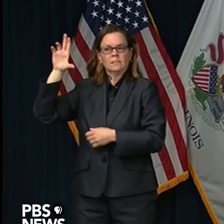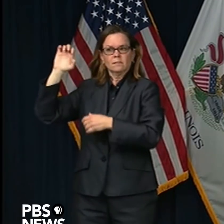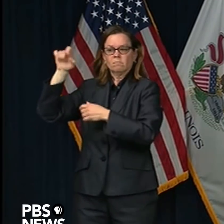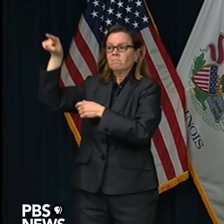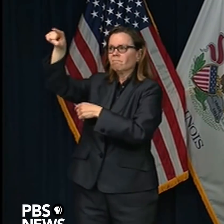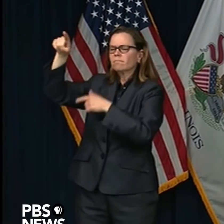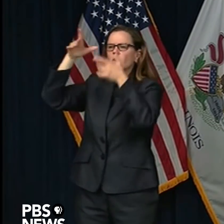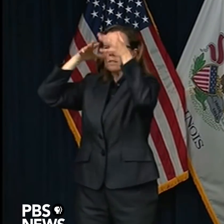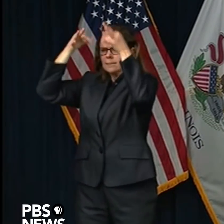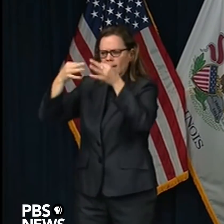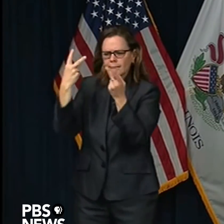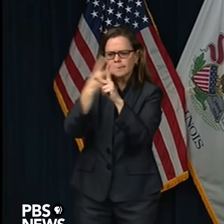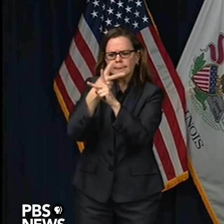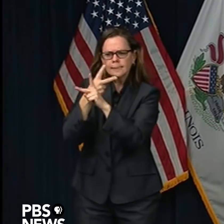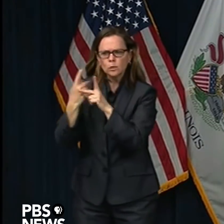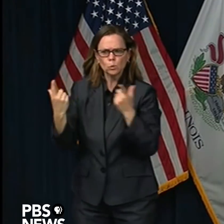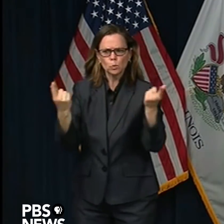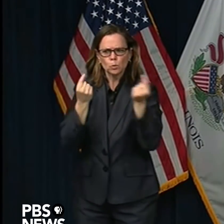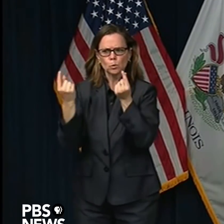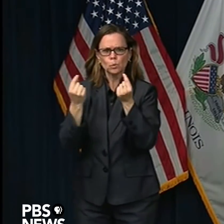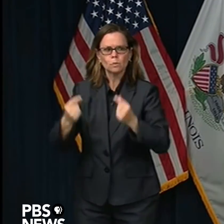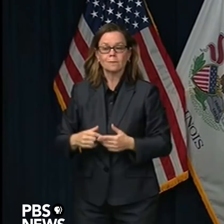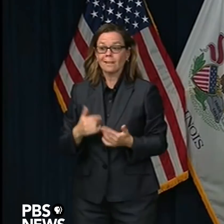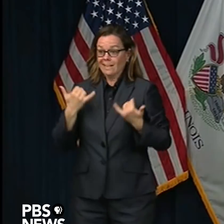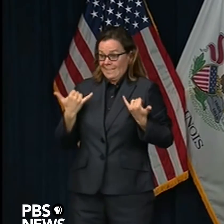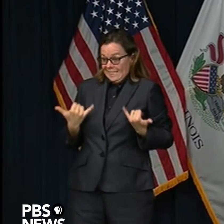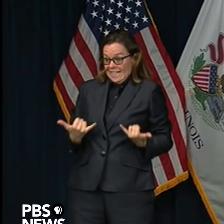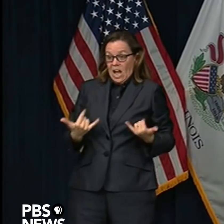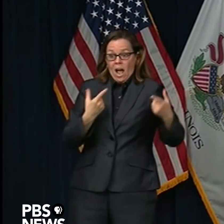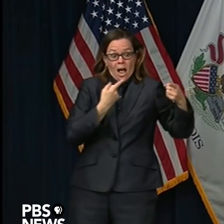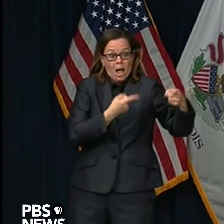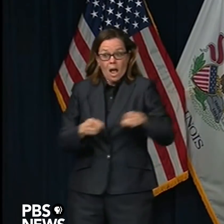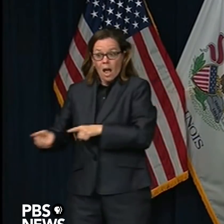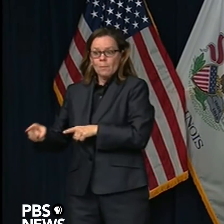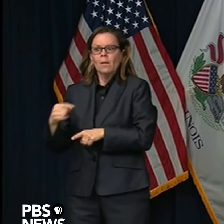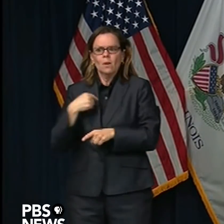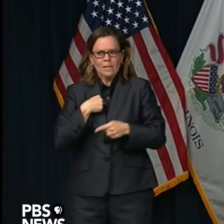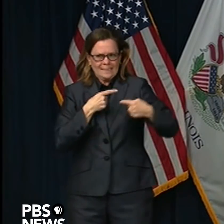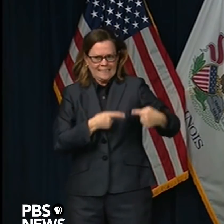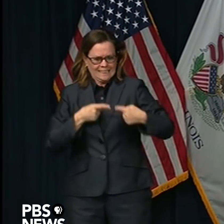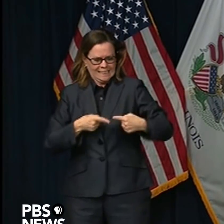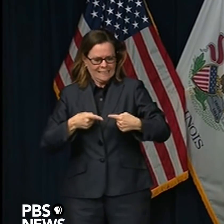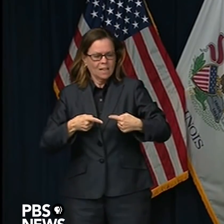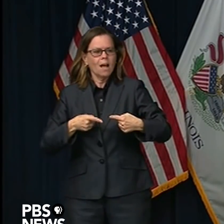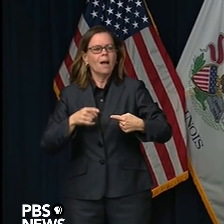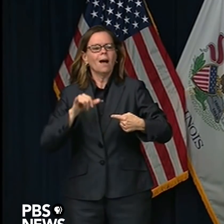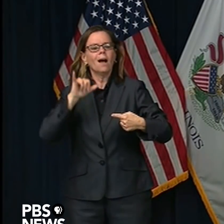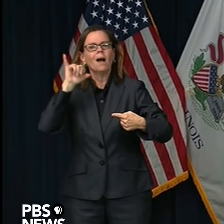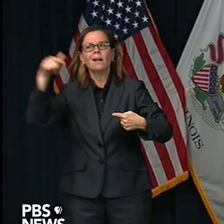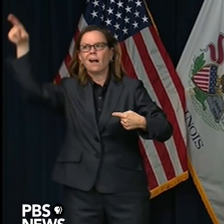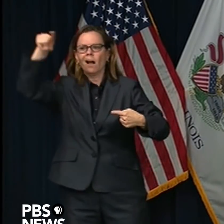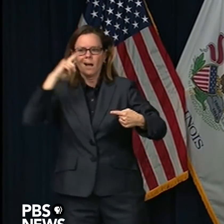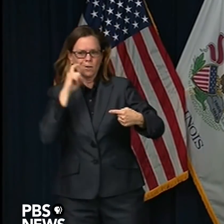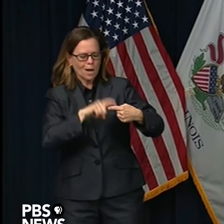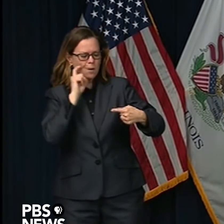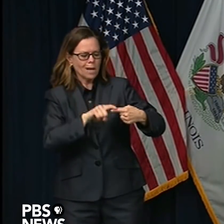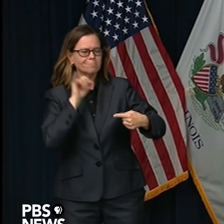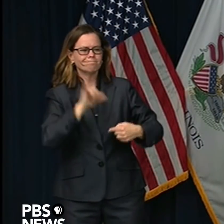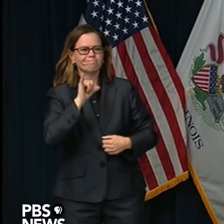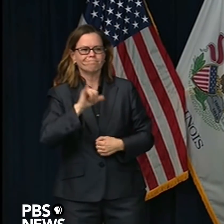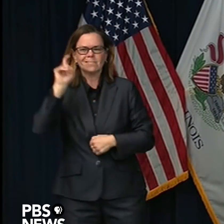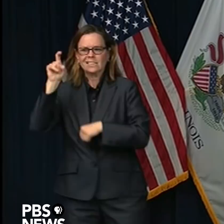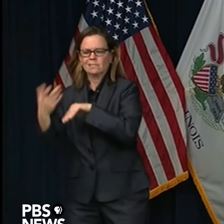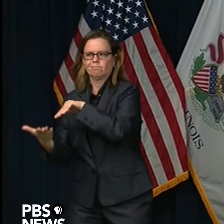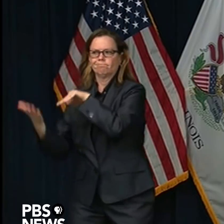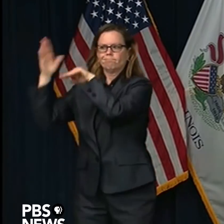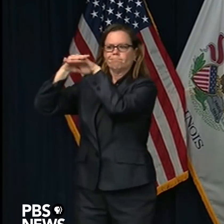before why we need to raise the minimum wage across the state. So, look, we're all concerned to make sure